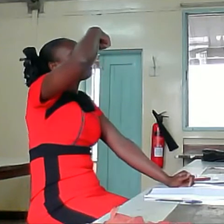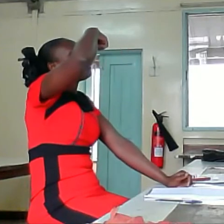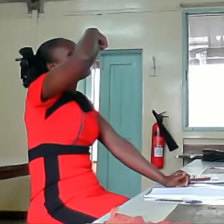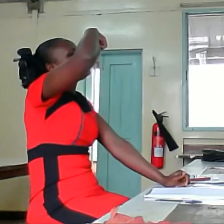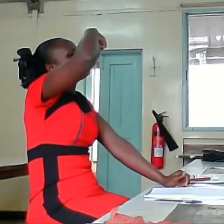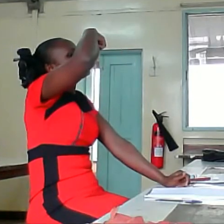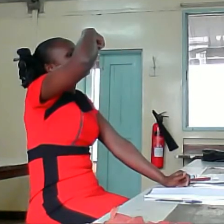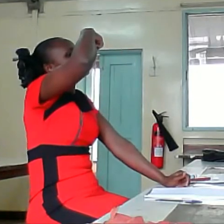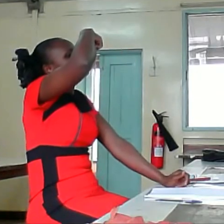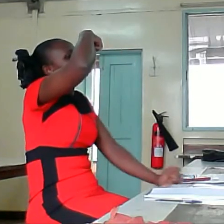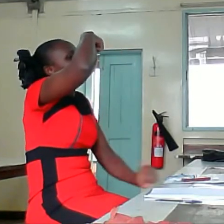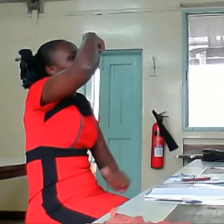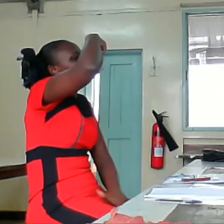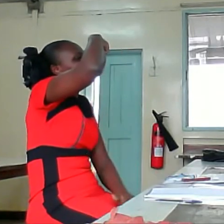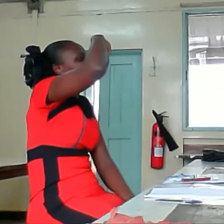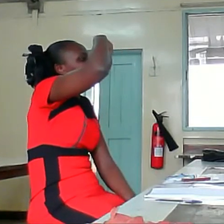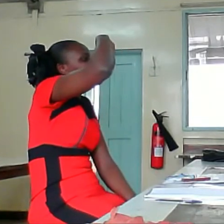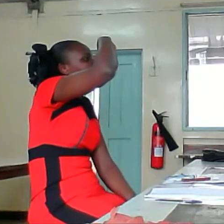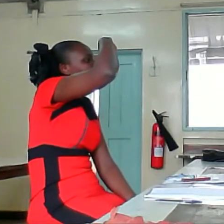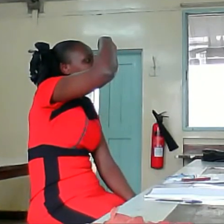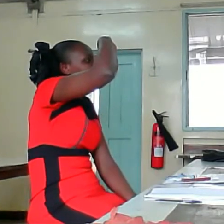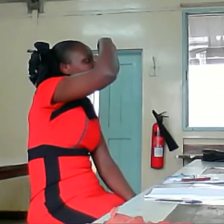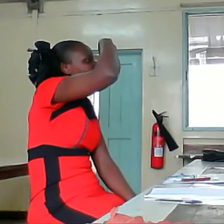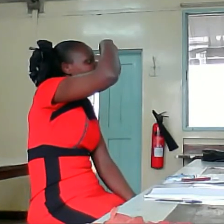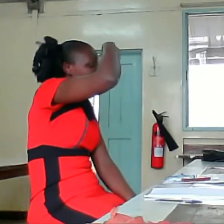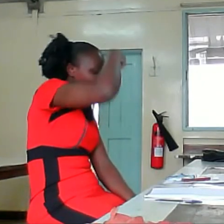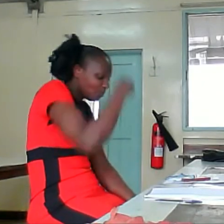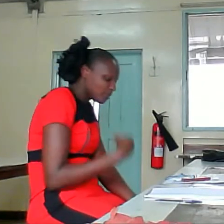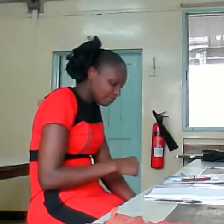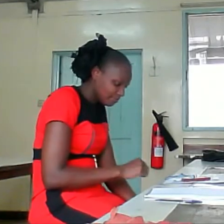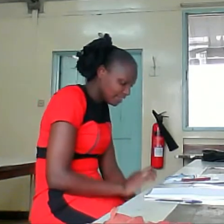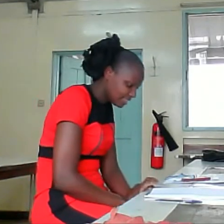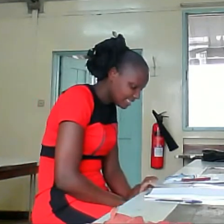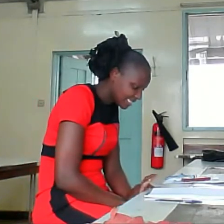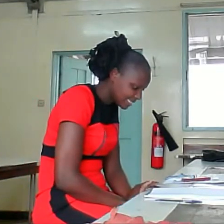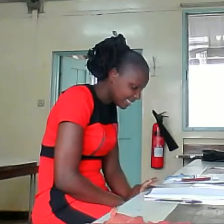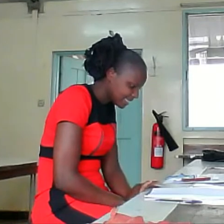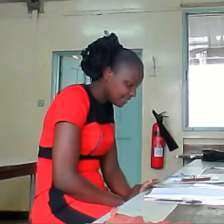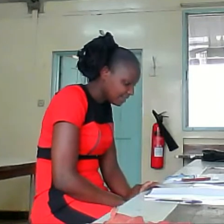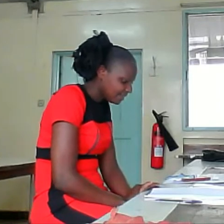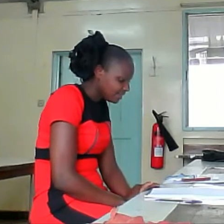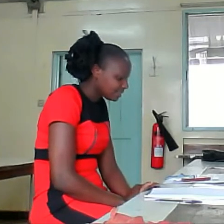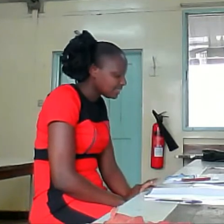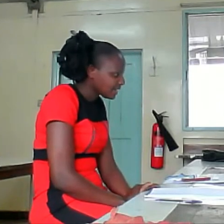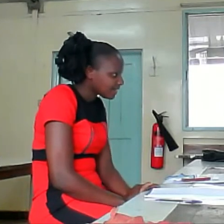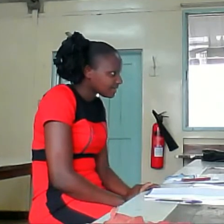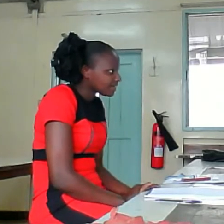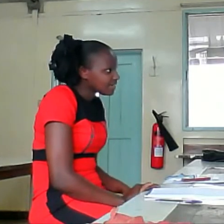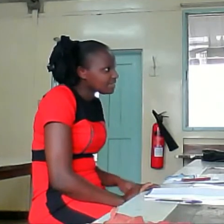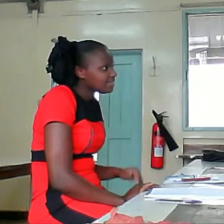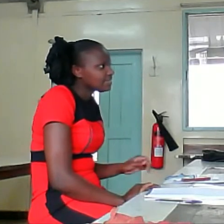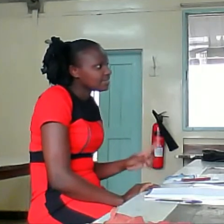Vaccine. Vaccine. Condome. Vaccine. Return. Return.